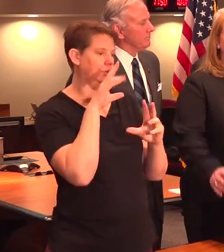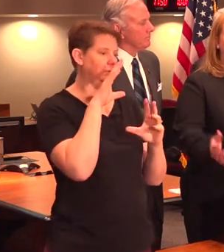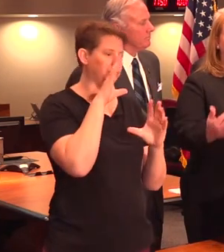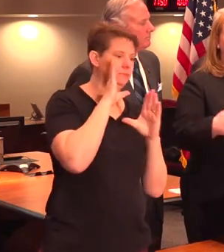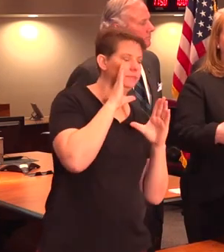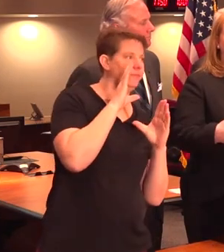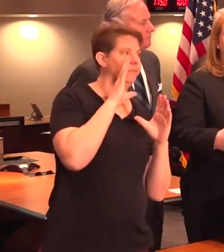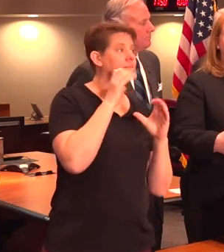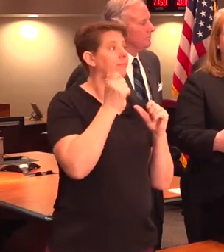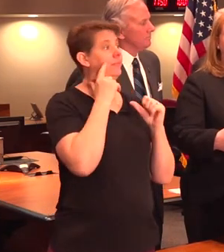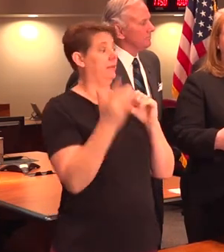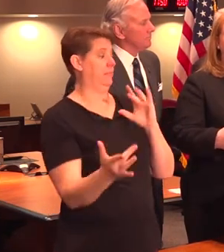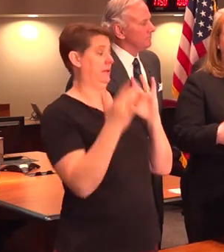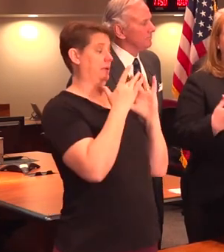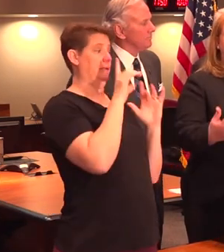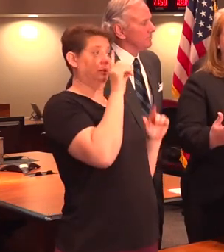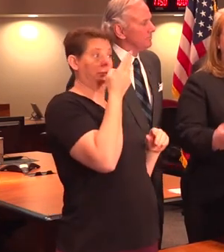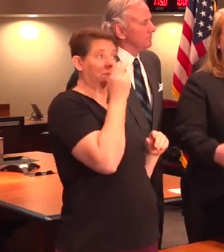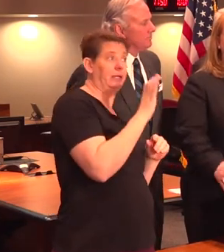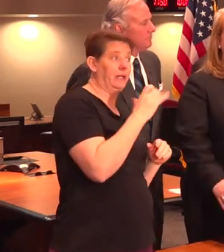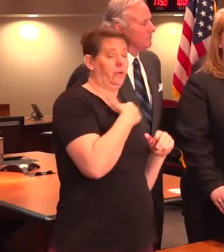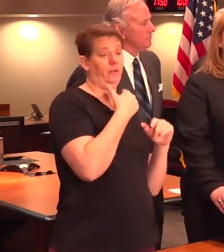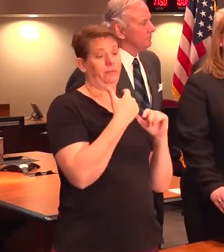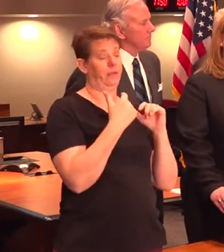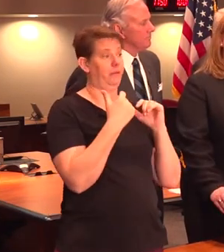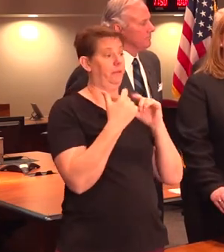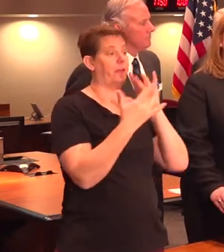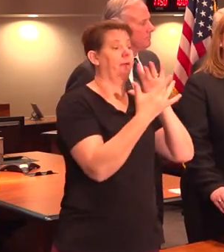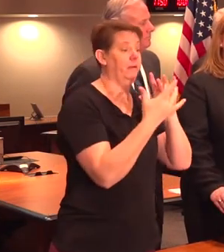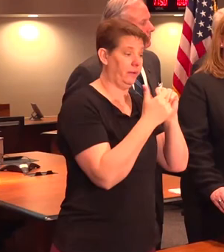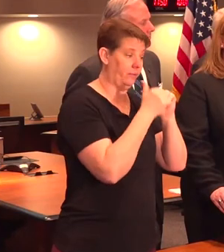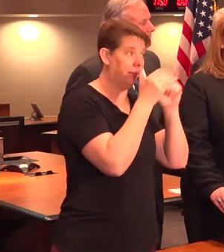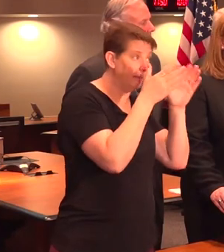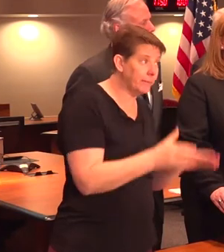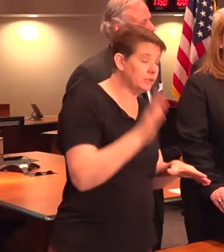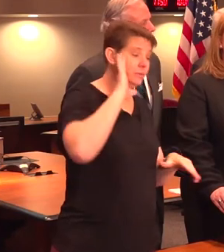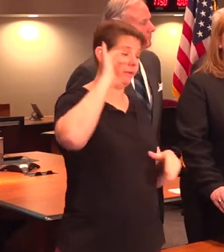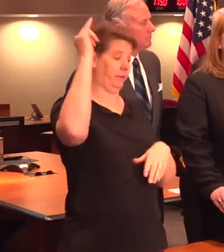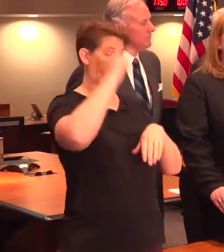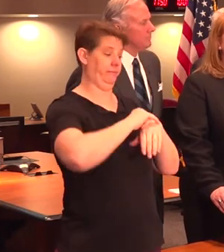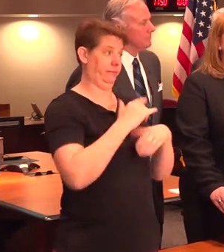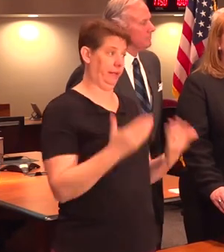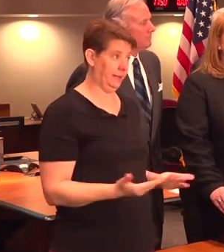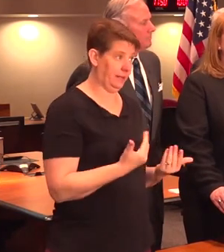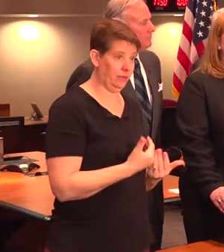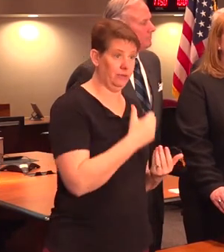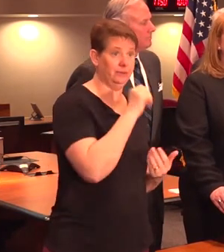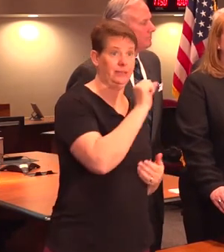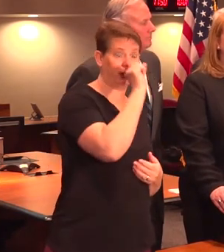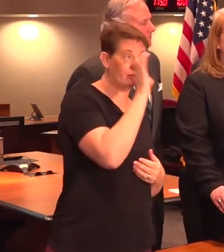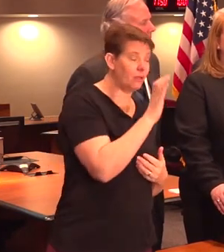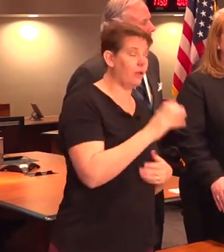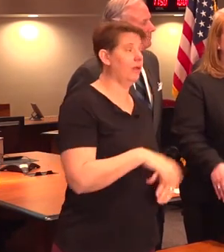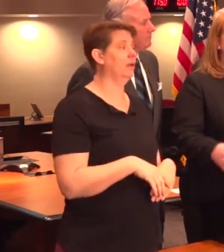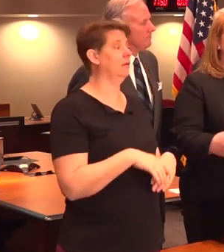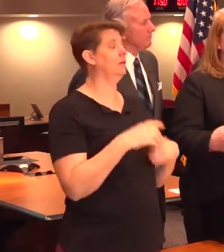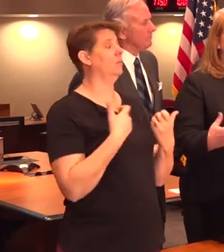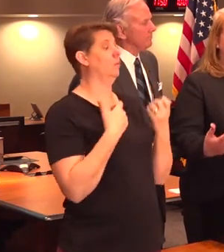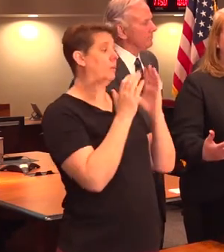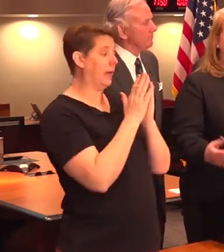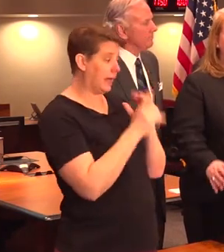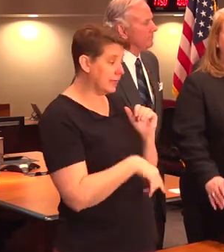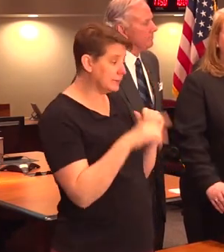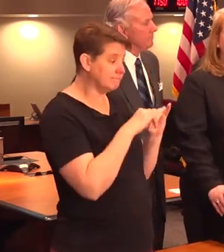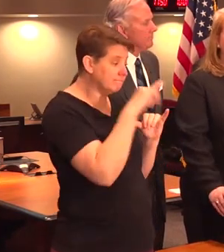get in touch with DHEC. We make contact with them when they arrive in the state. And then we ask them to